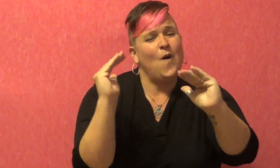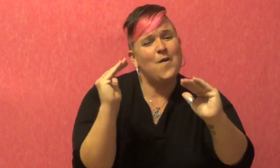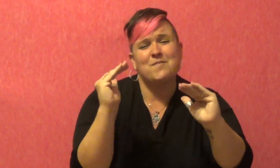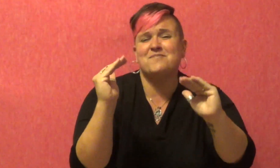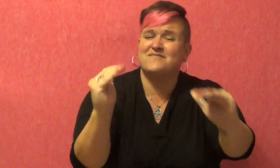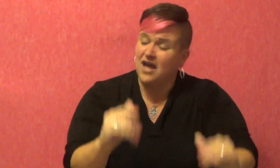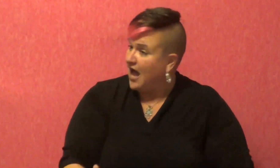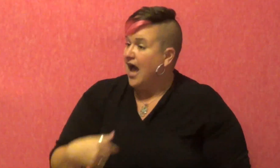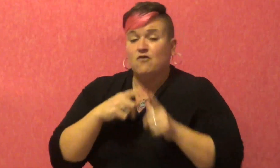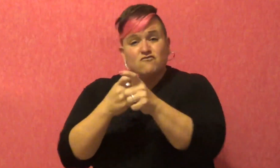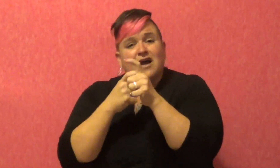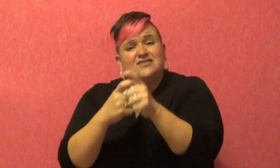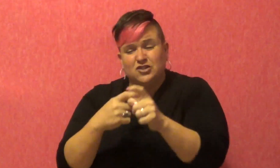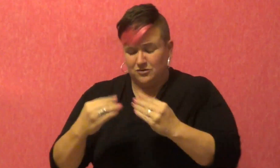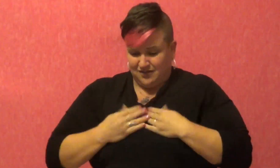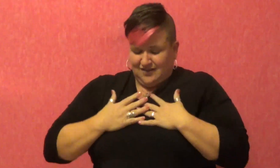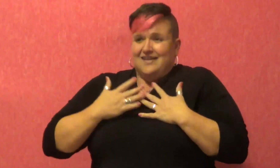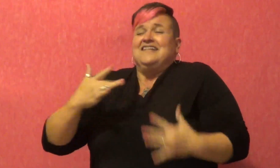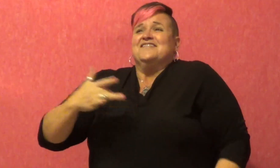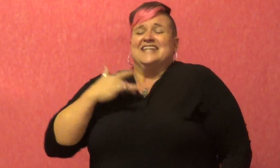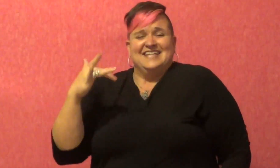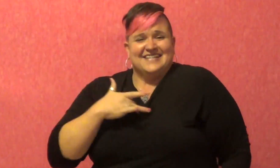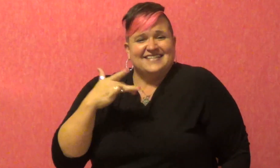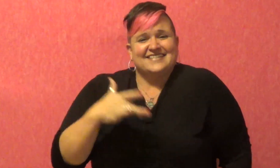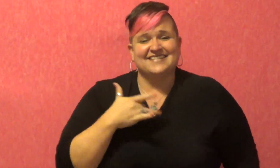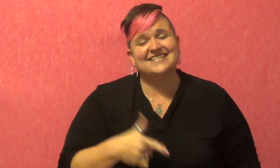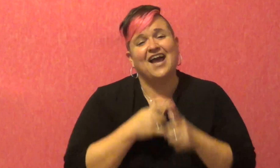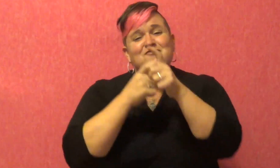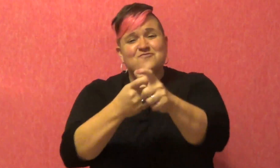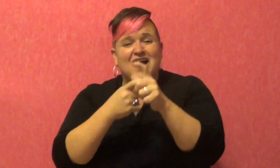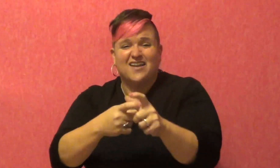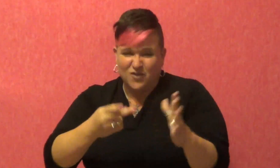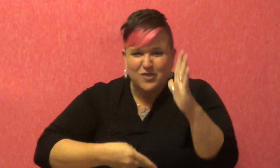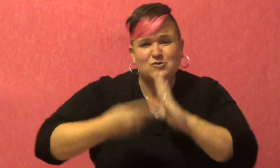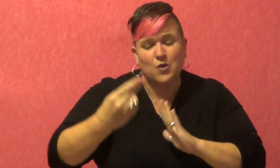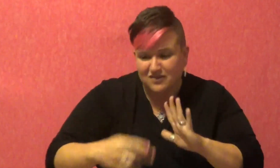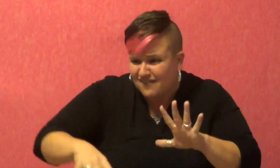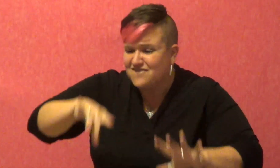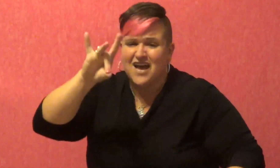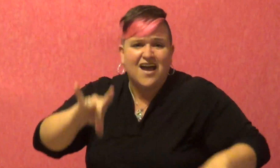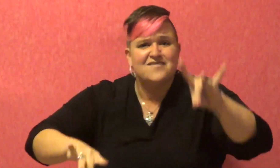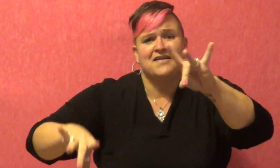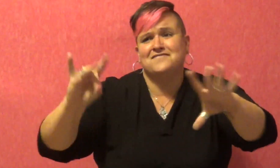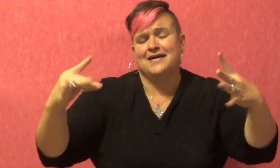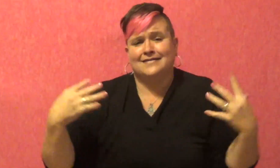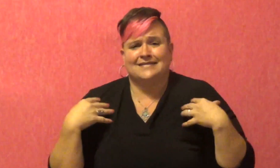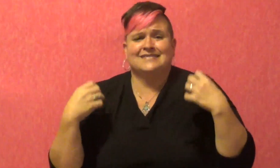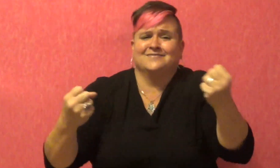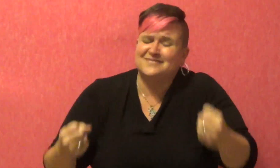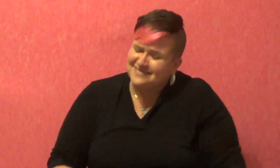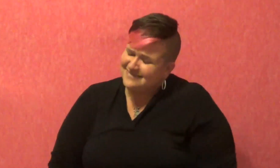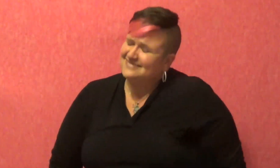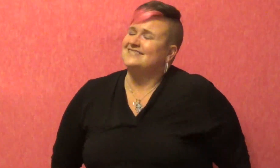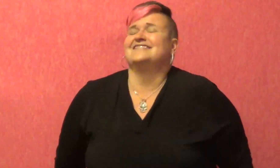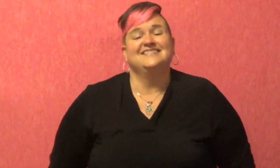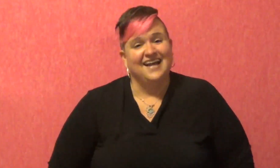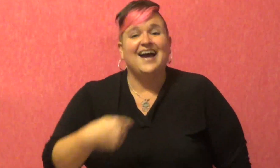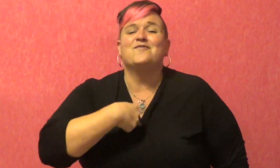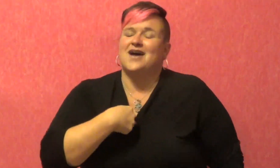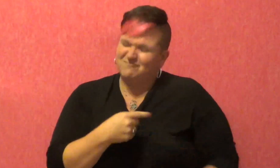I run to fear I run for the truth, for all that is real I